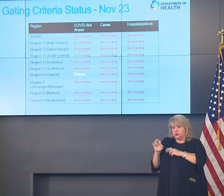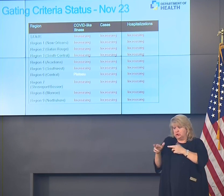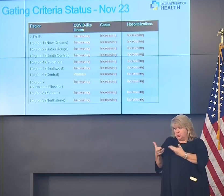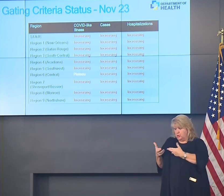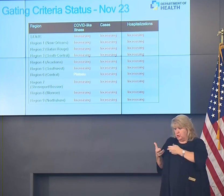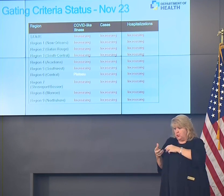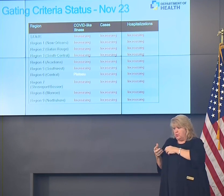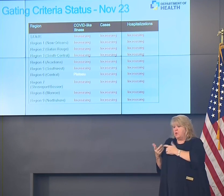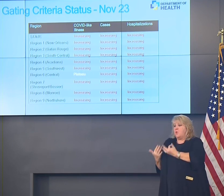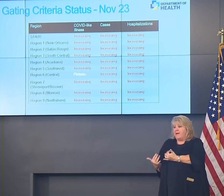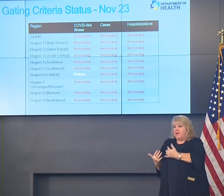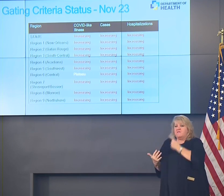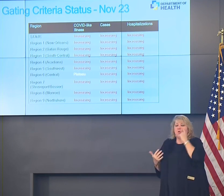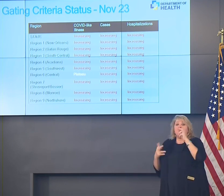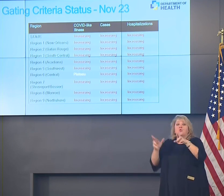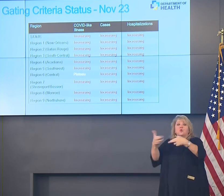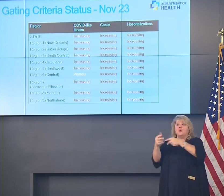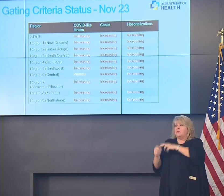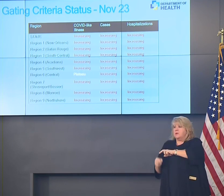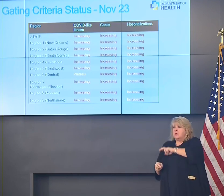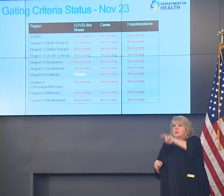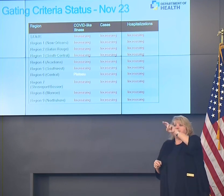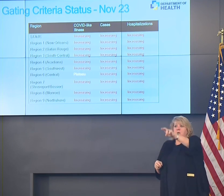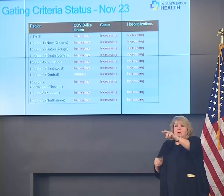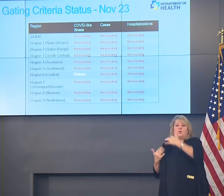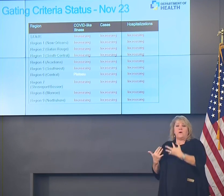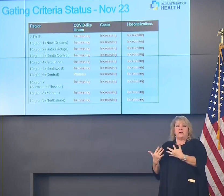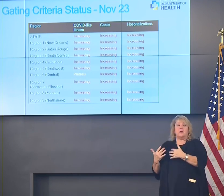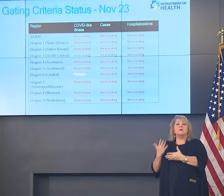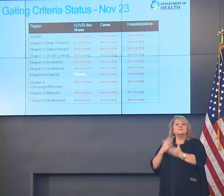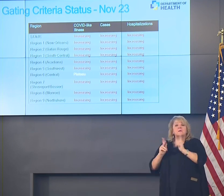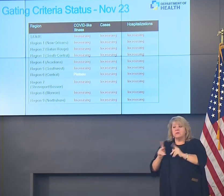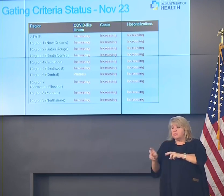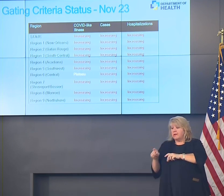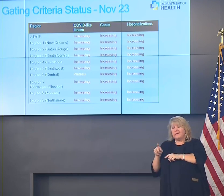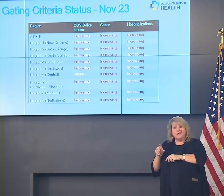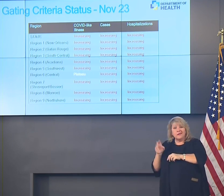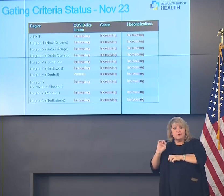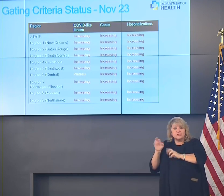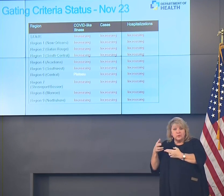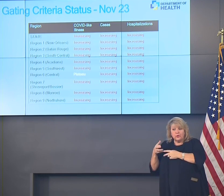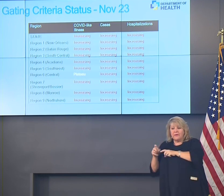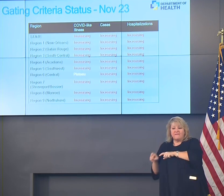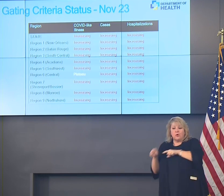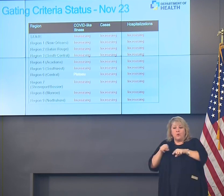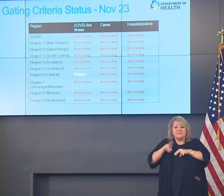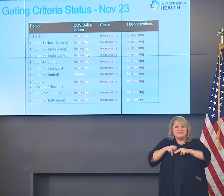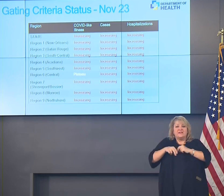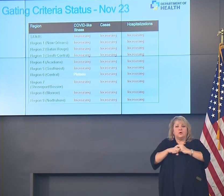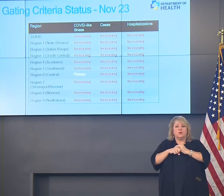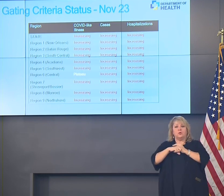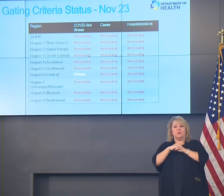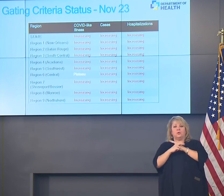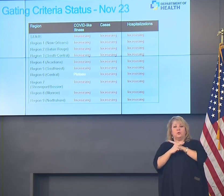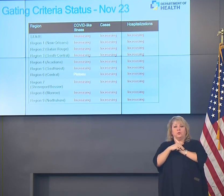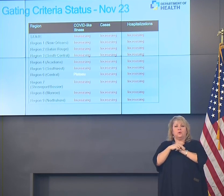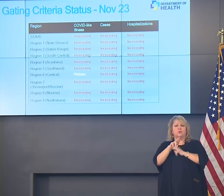one hospital had to use recliners in the ER to let people wait while a bed opened up upstairs.